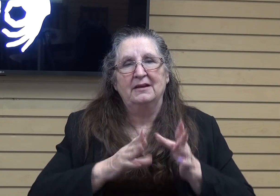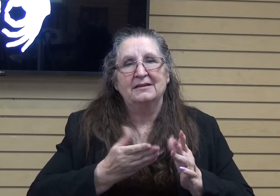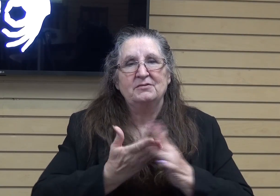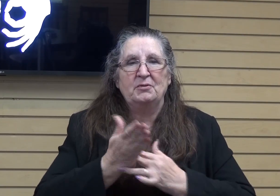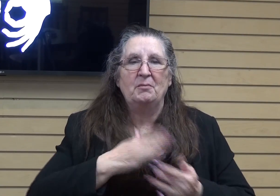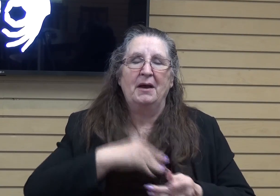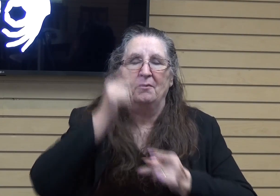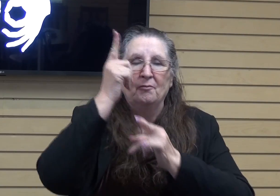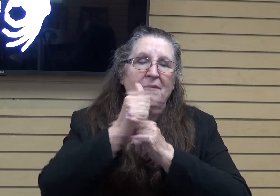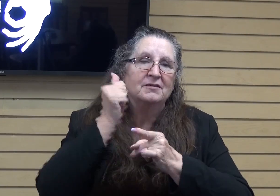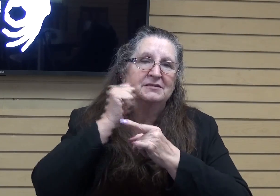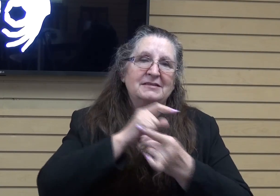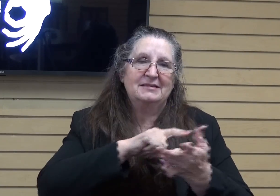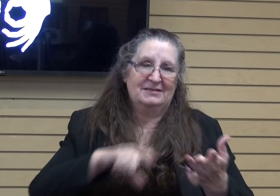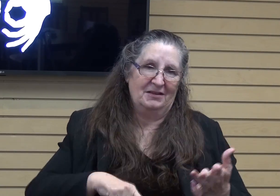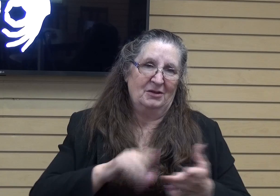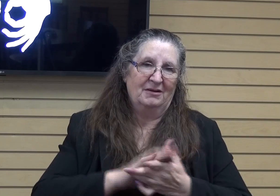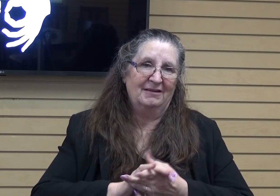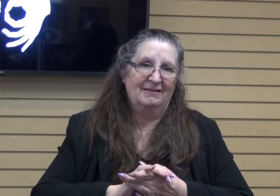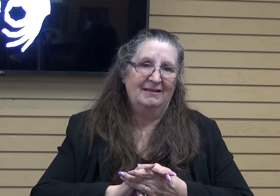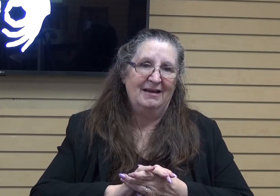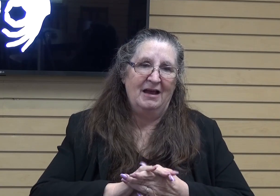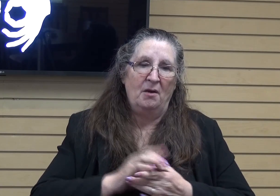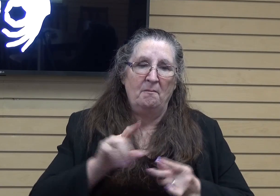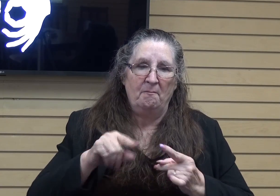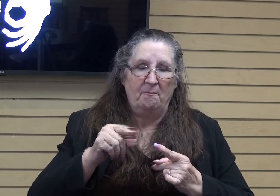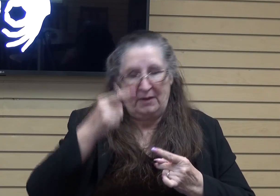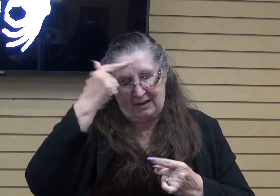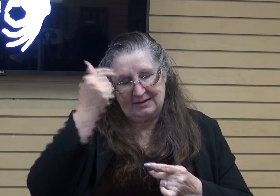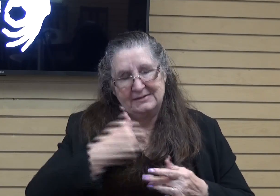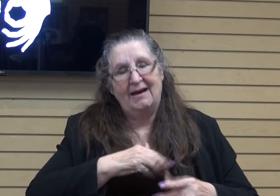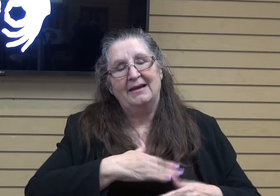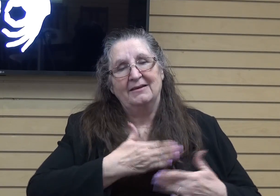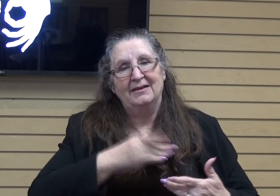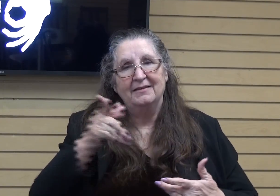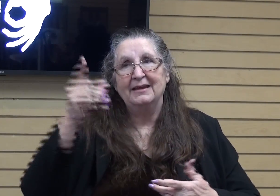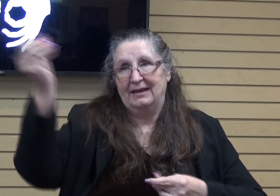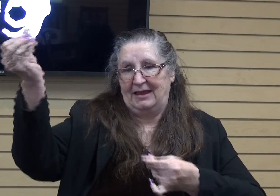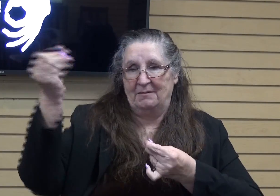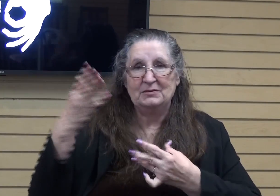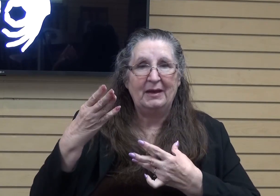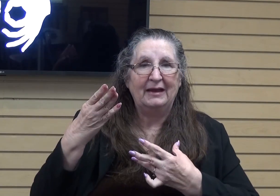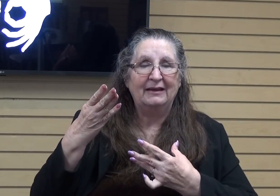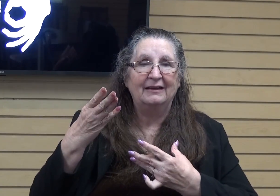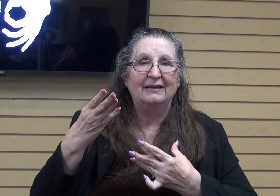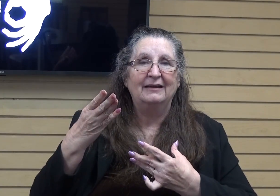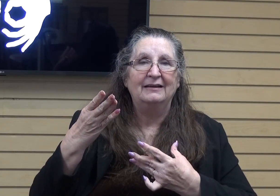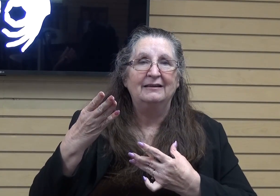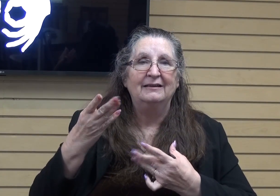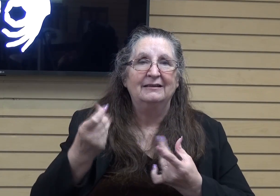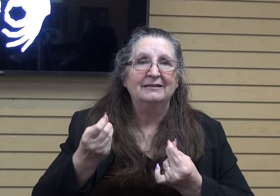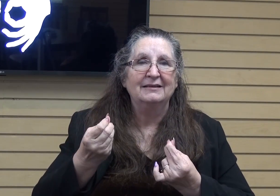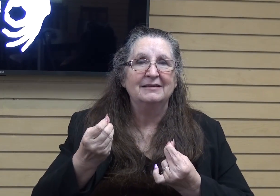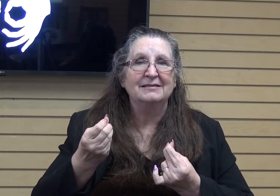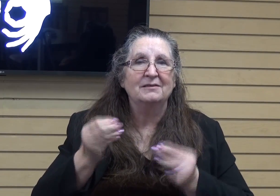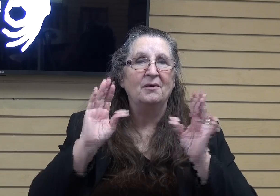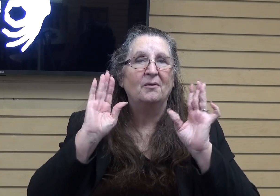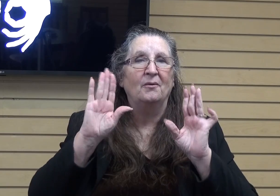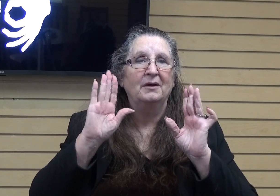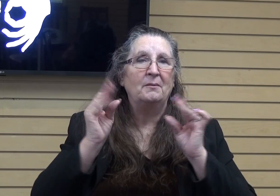and sisters. And the Lord, as I confessed, He then comes back and does more than I,